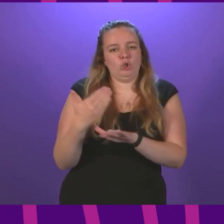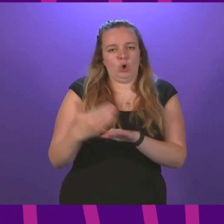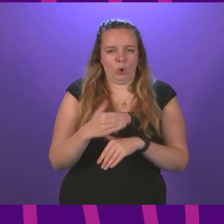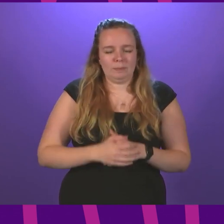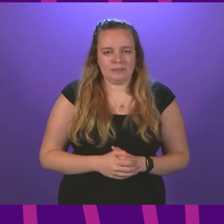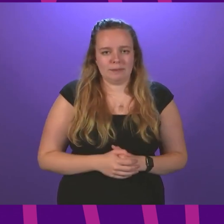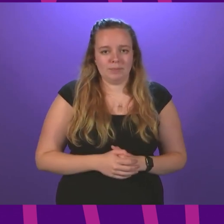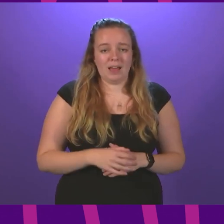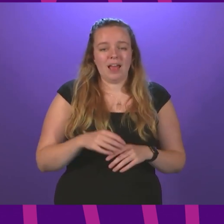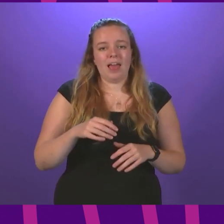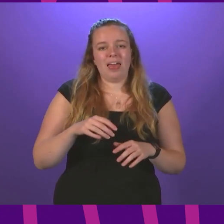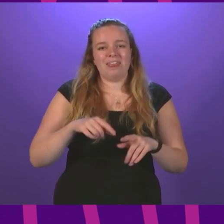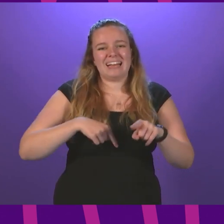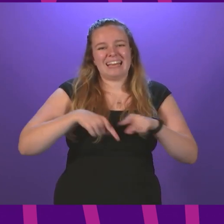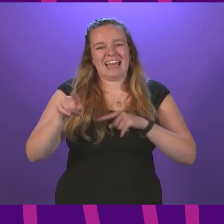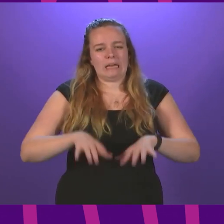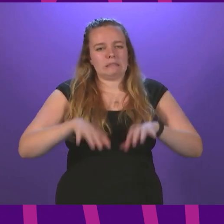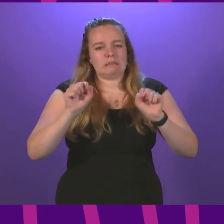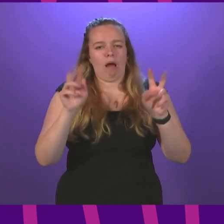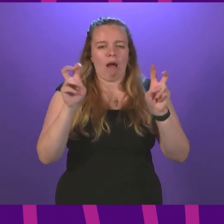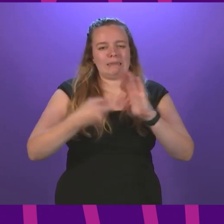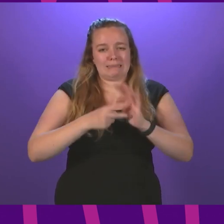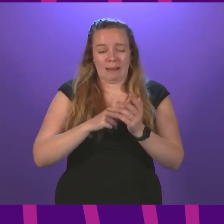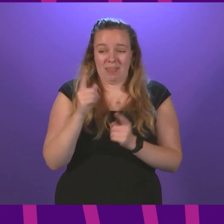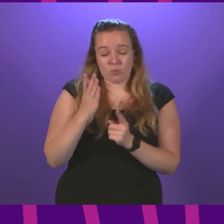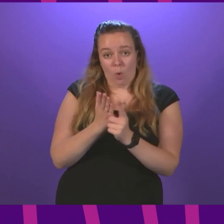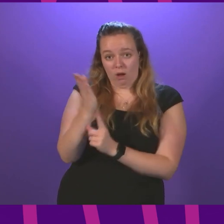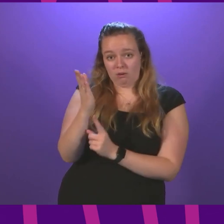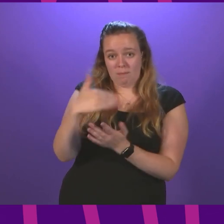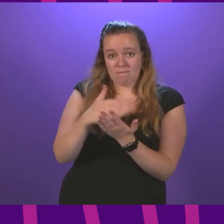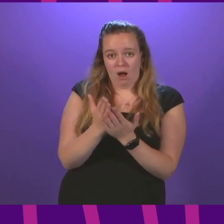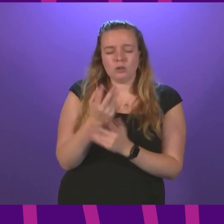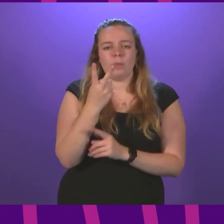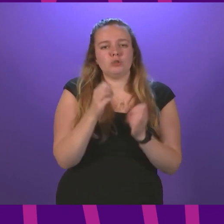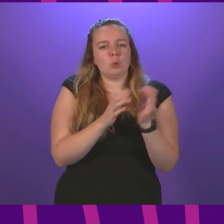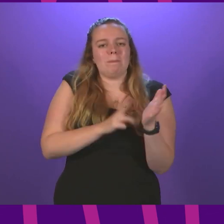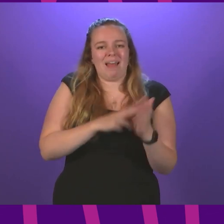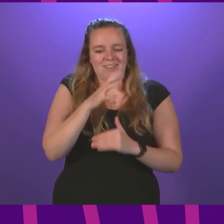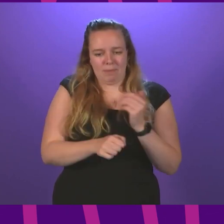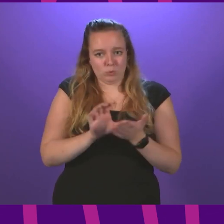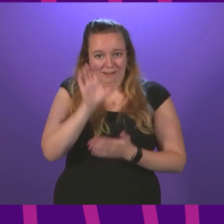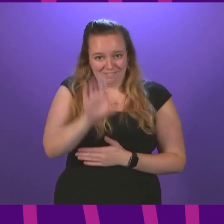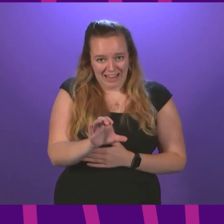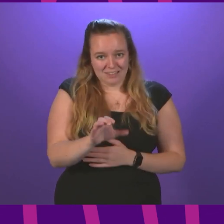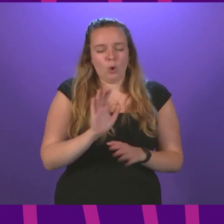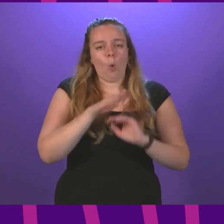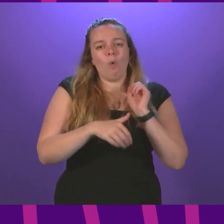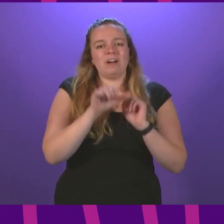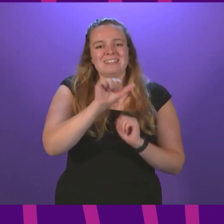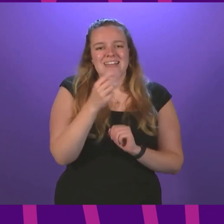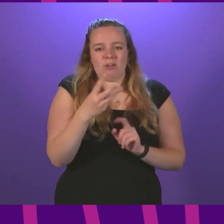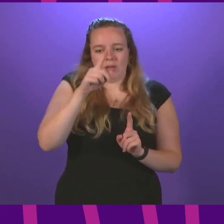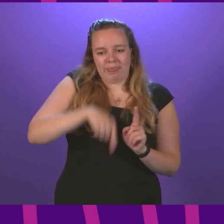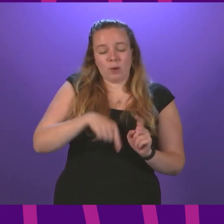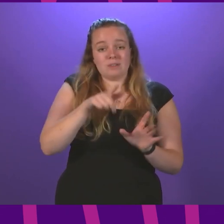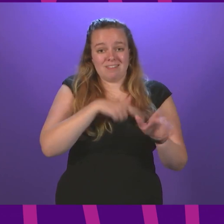The Kickstart scheme is just one prong of the strategy, with £2 billion invested and over 63,000